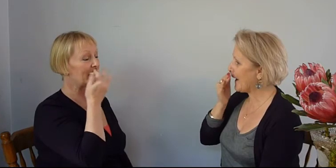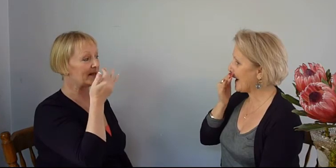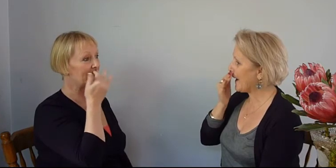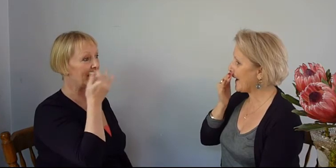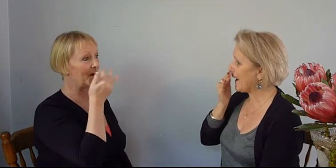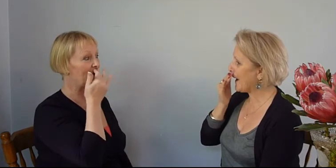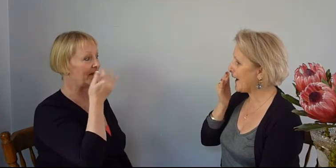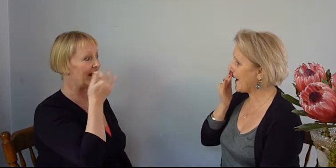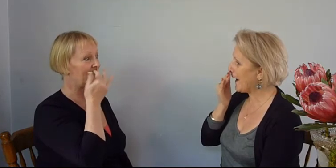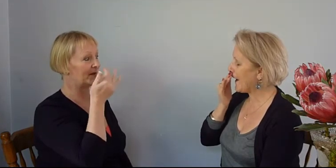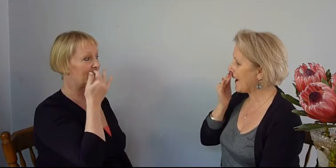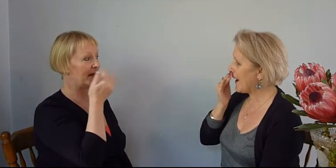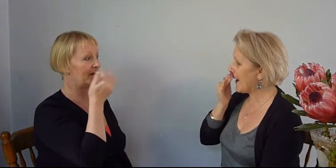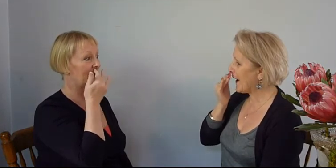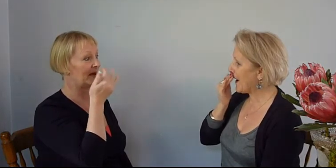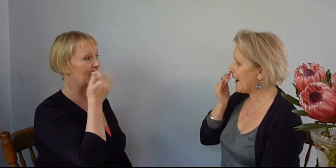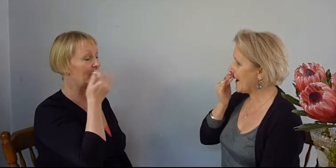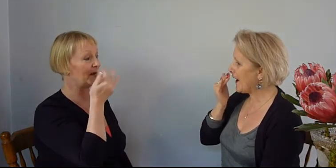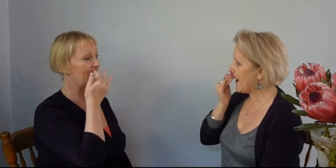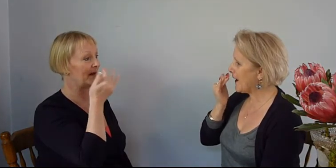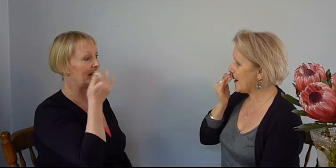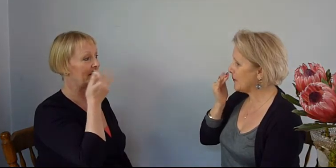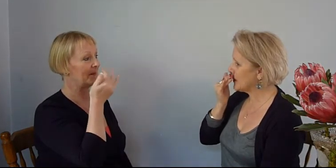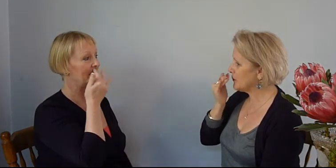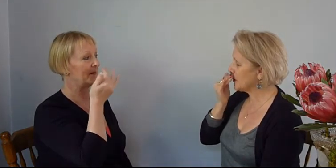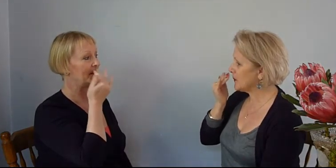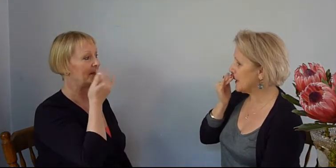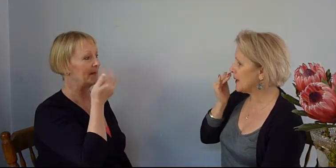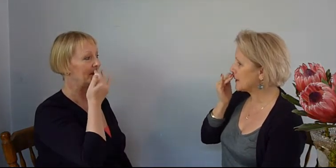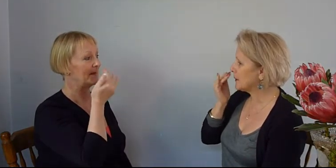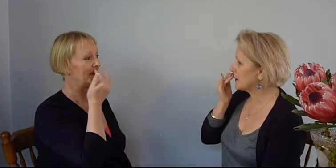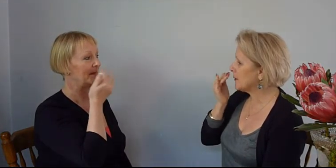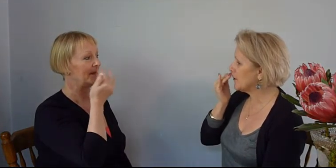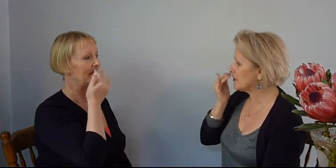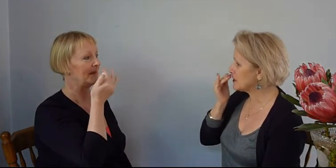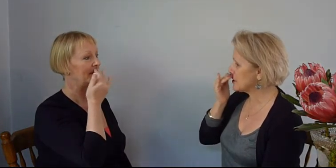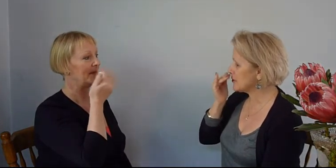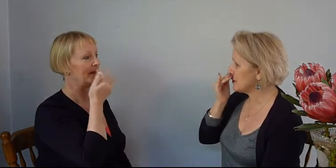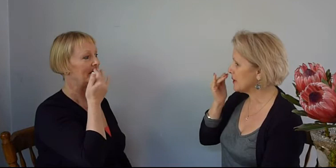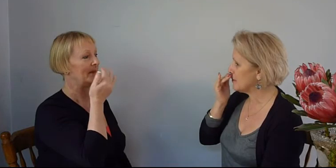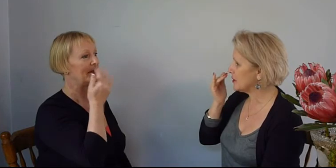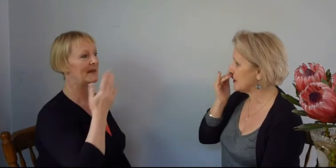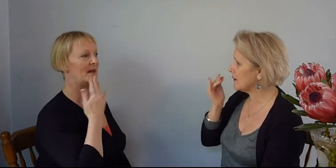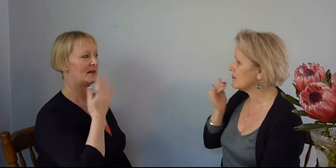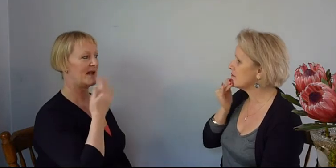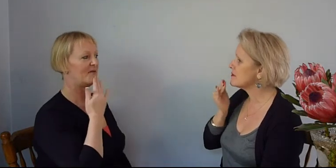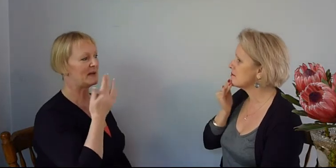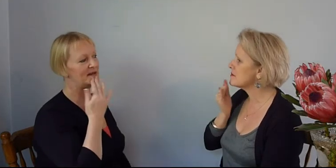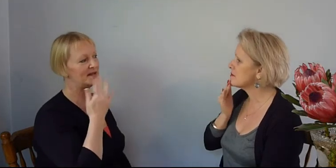to let go of that terror in my body. To have peace in